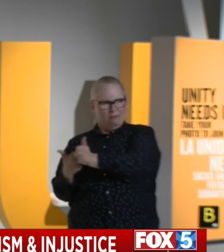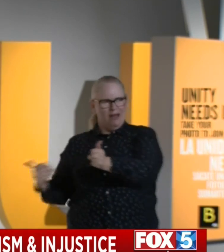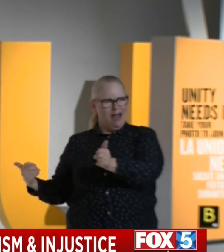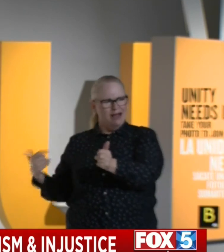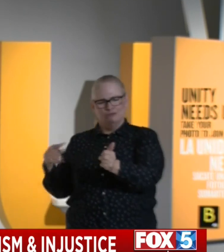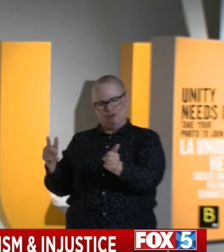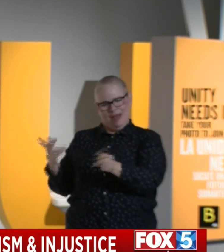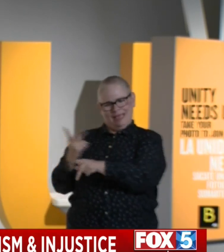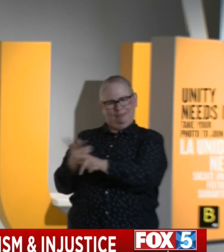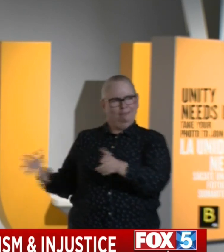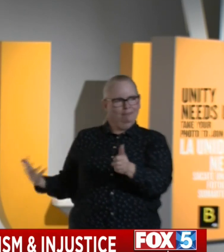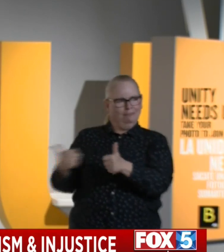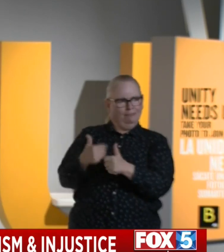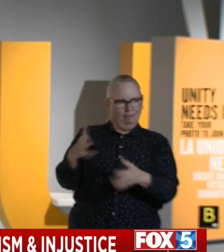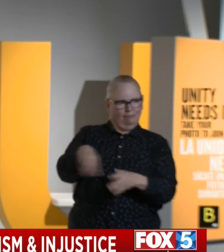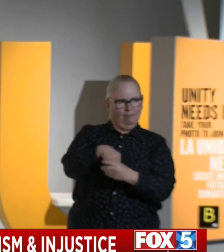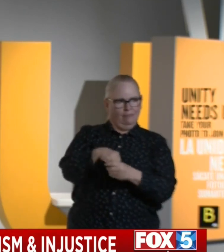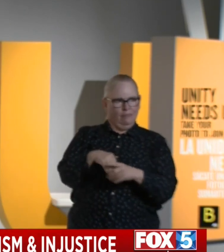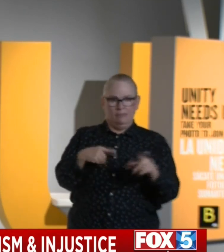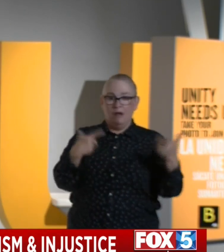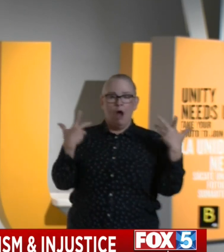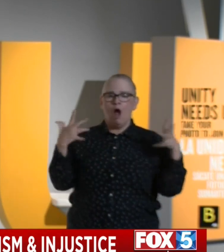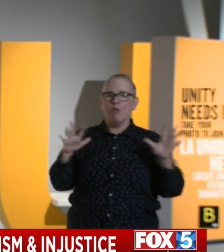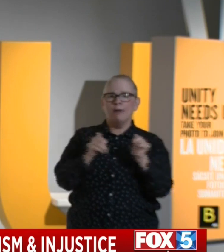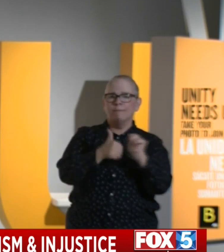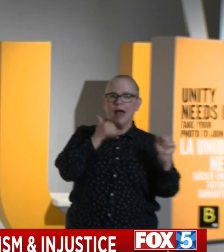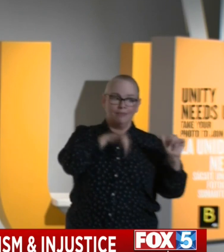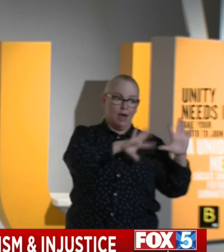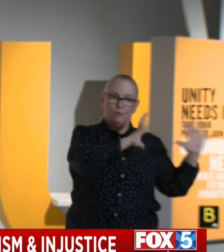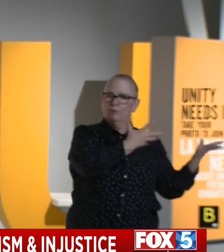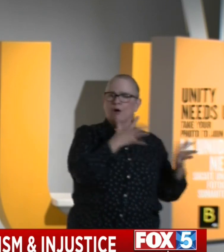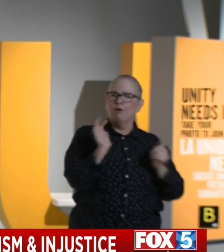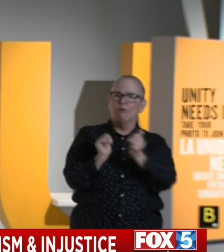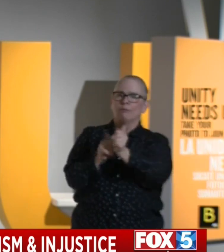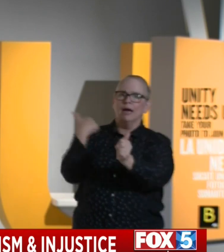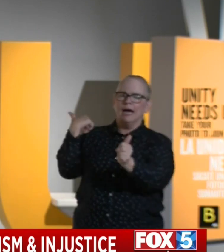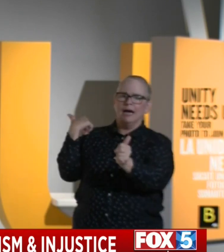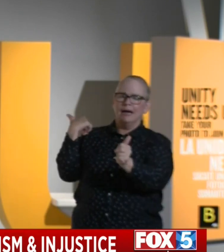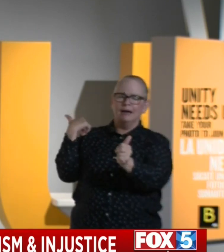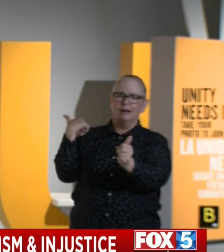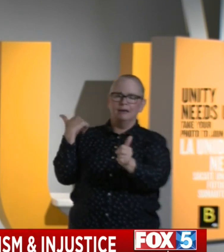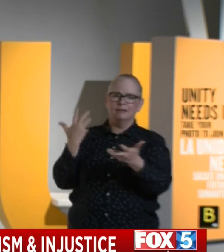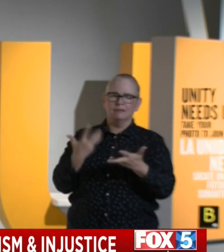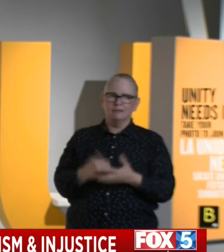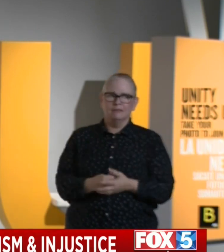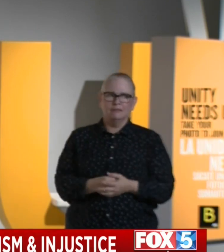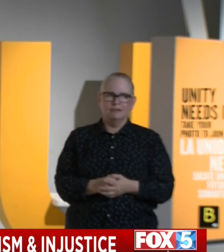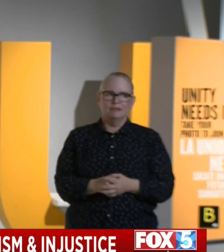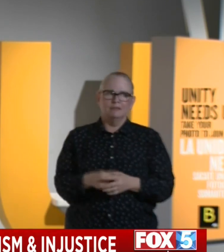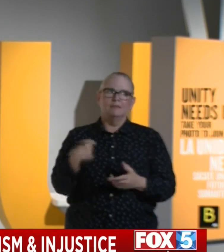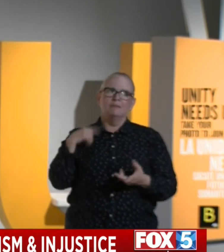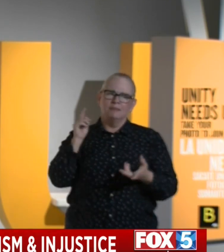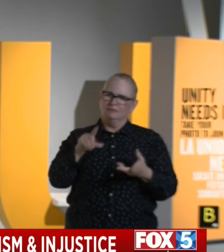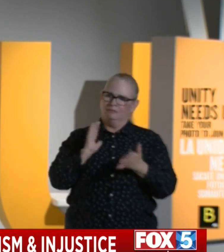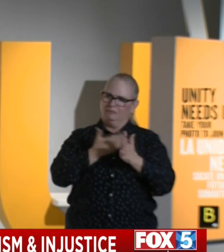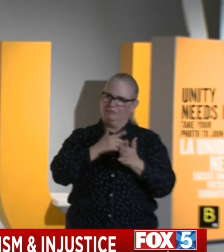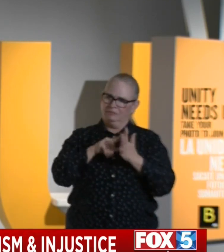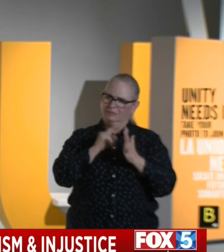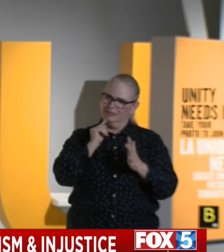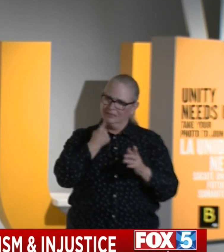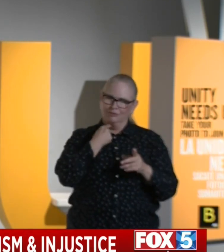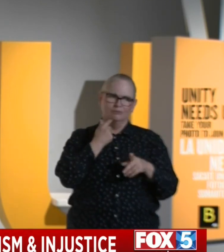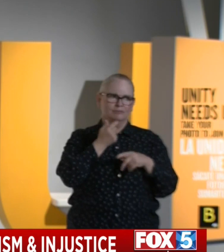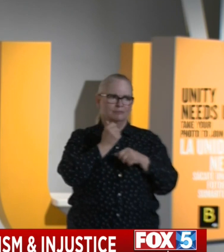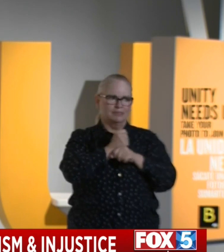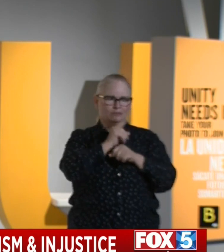addressing these disparities, then we've got to get serious about our work in that space as well. And we have committed ourselves to